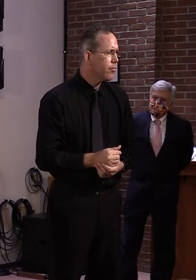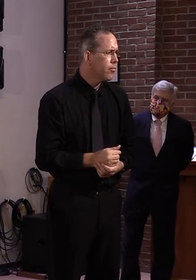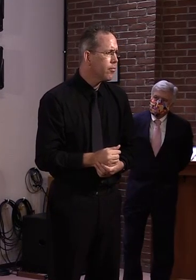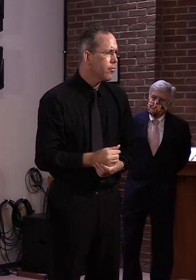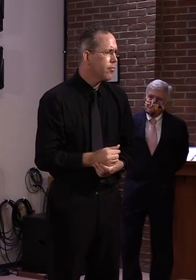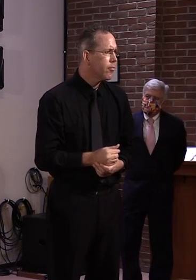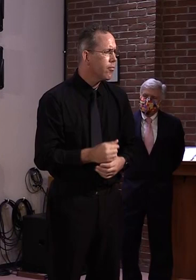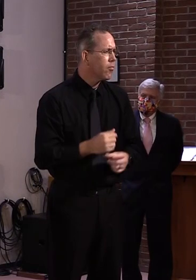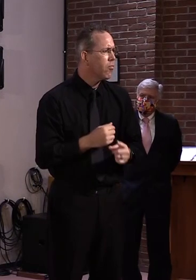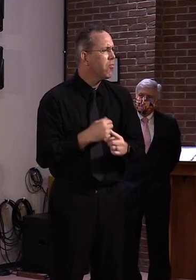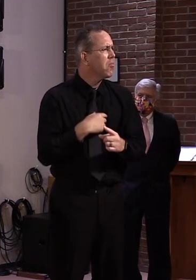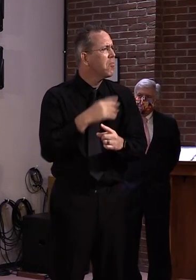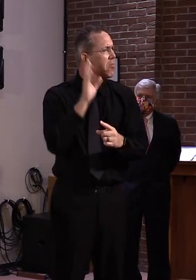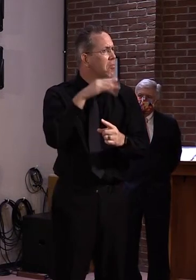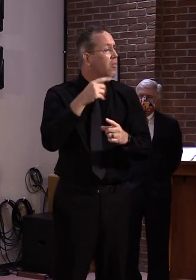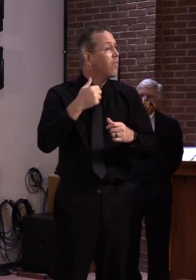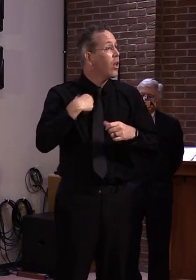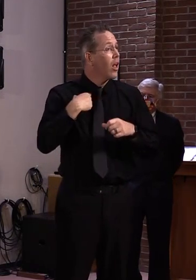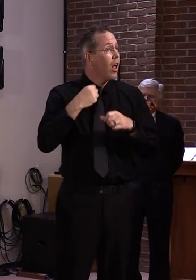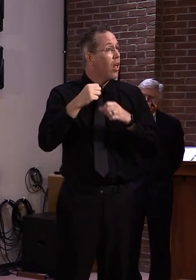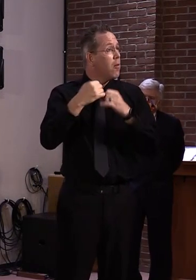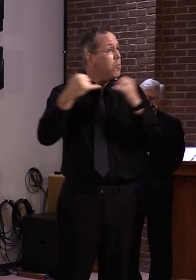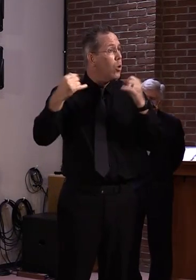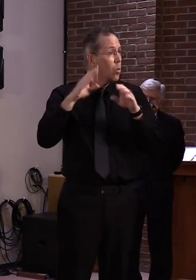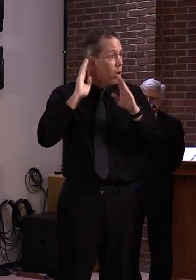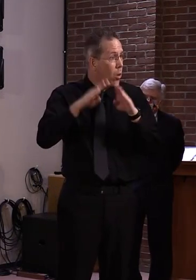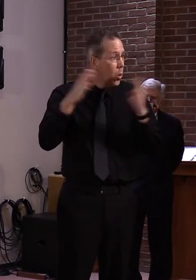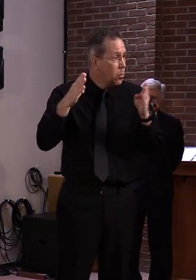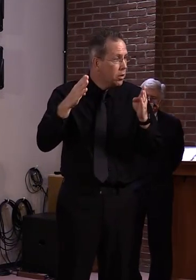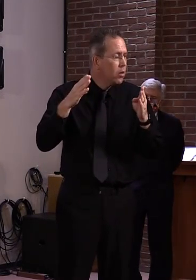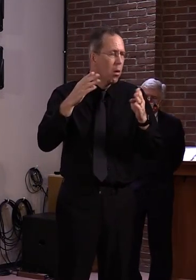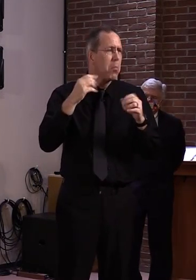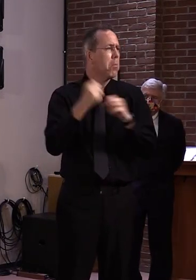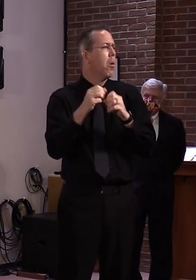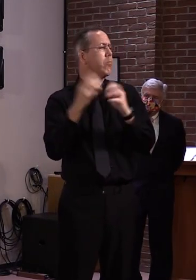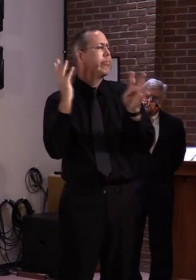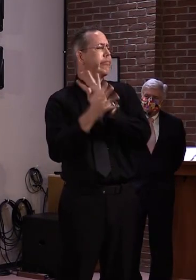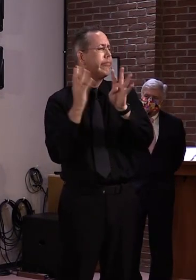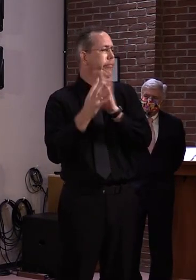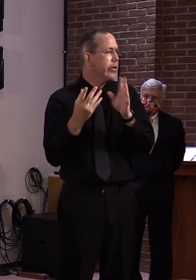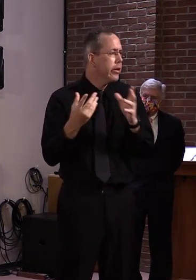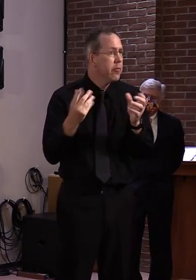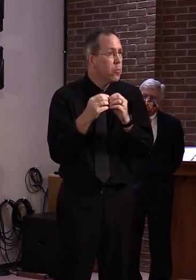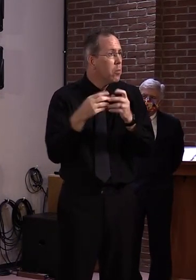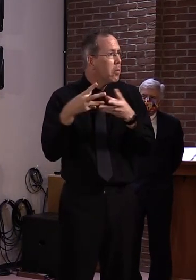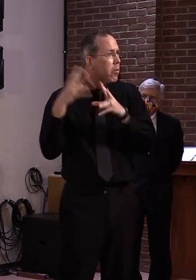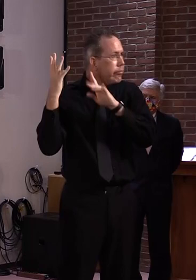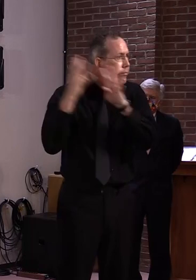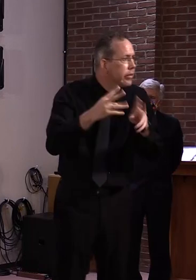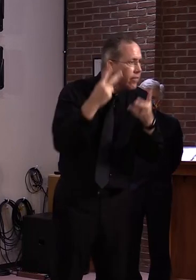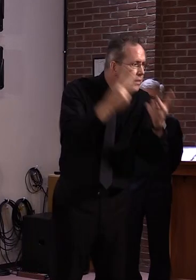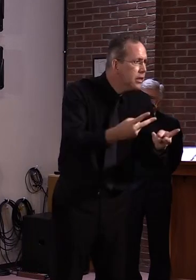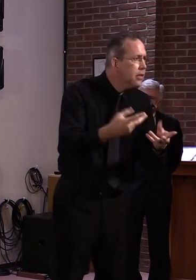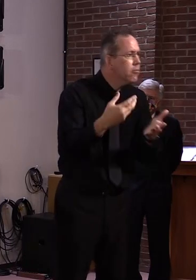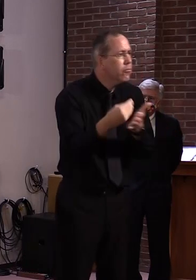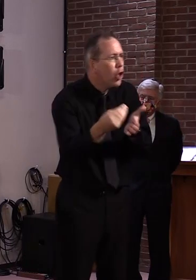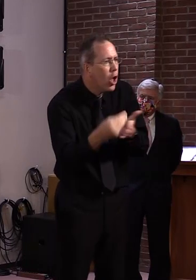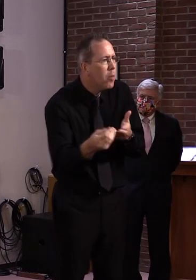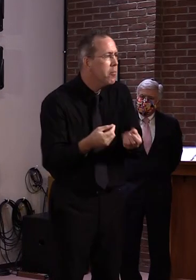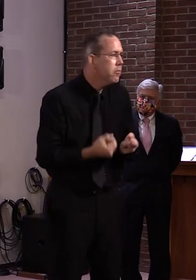to increase trade, there's going to be more people coming into the state, which is desperately needed for your region in particular.